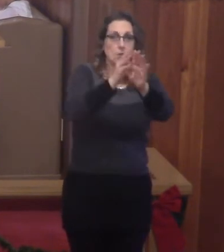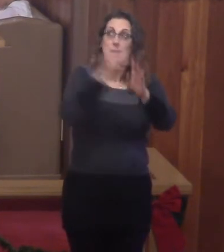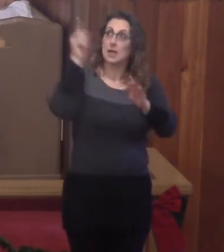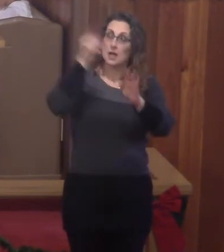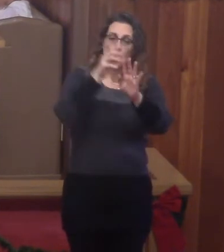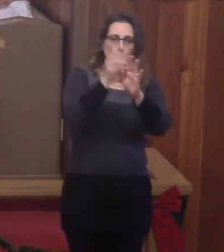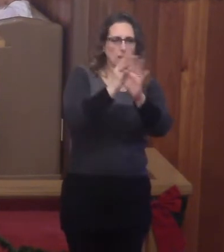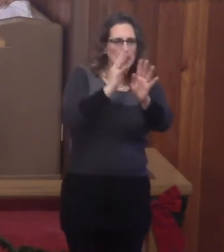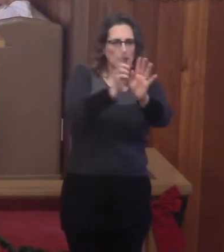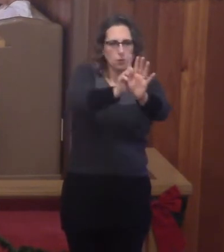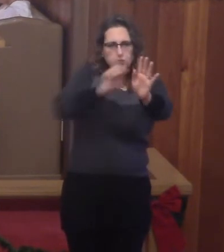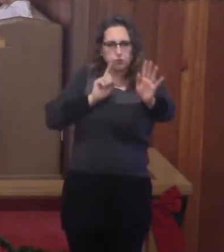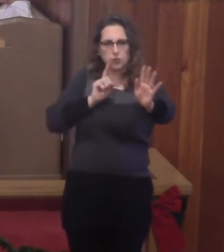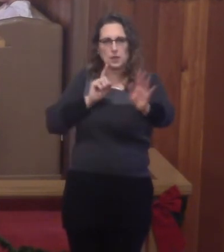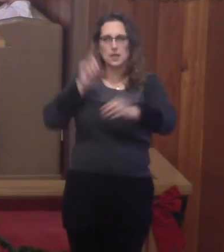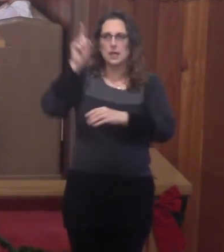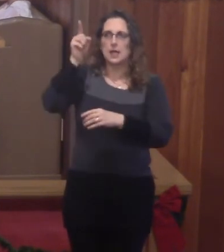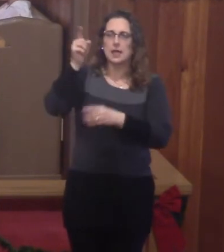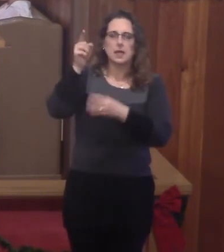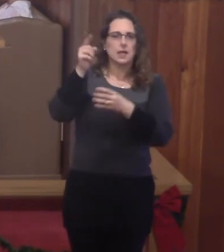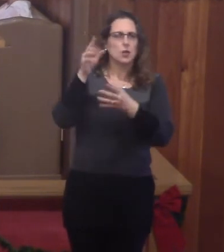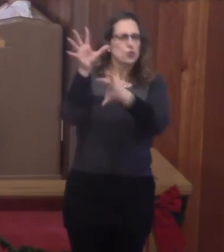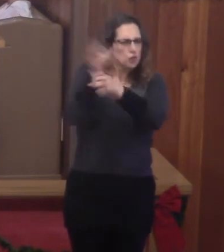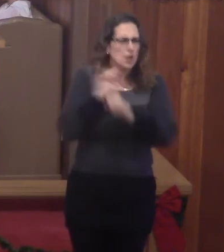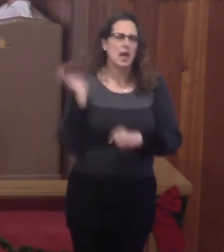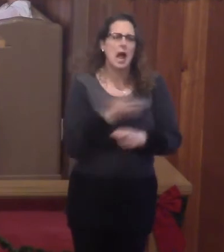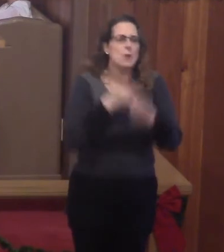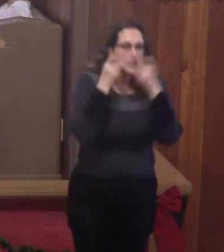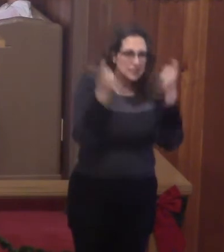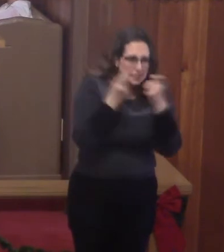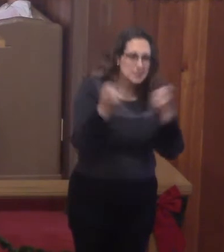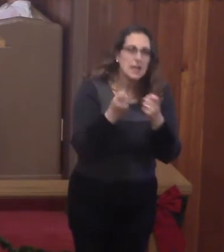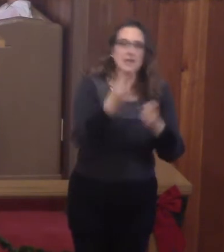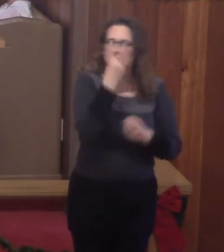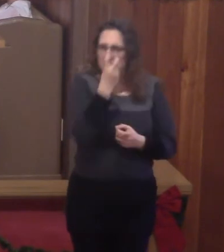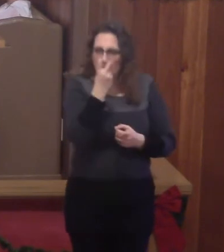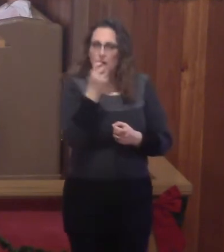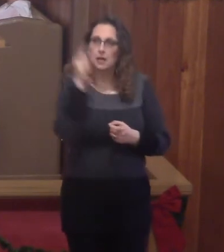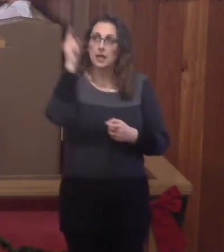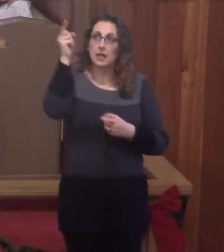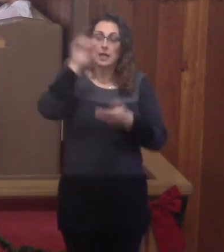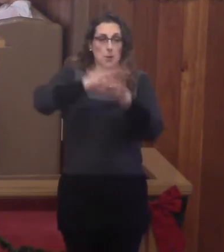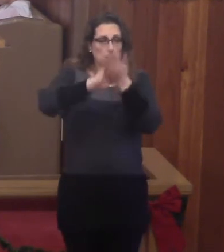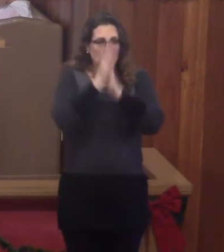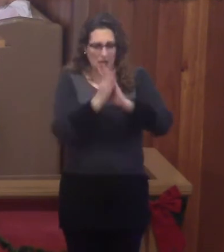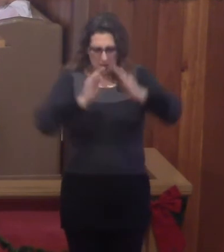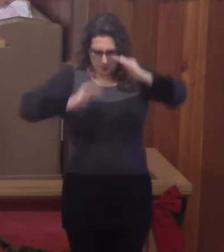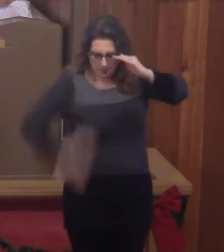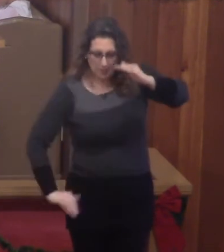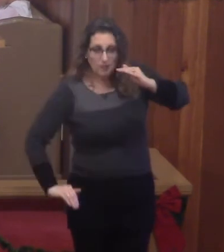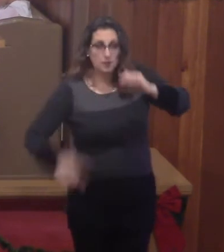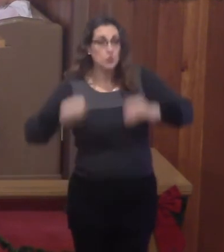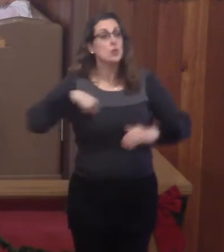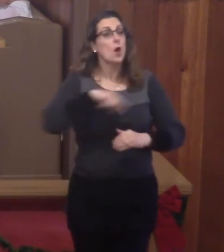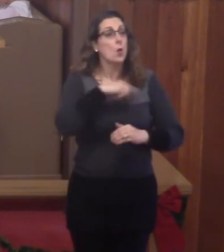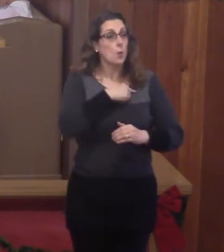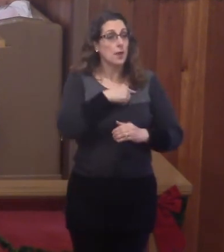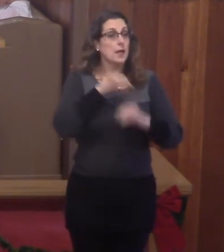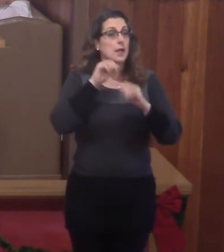leprous sin and blind doubt. He made himself the least in the kingdom of heaven so that we may be declared the greatest.